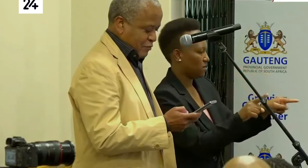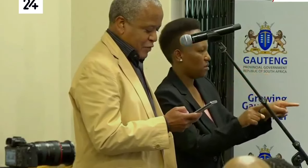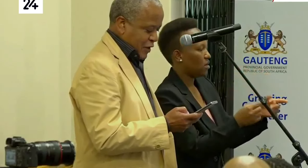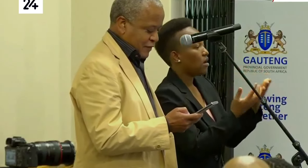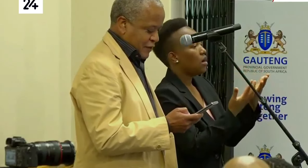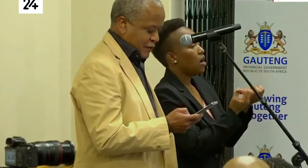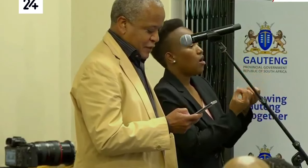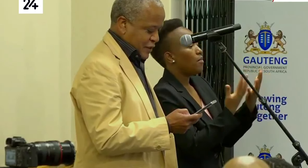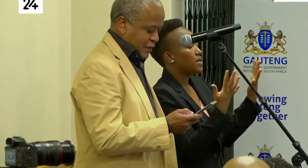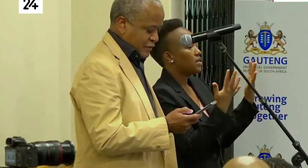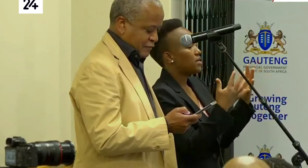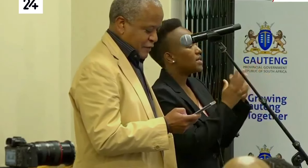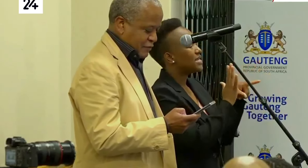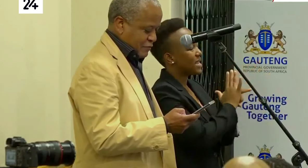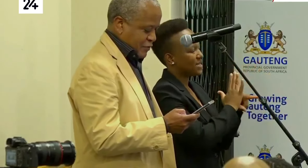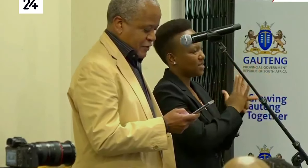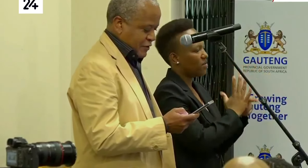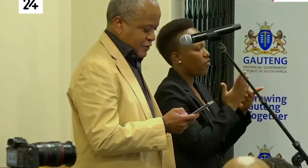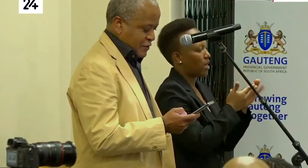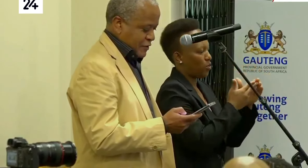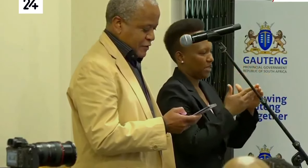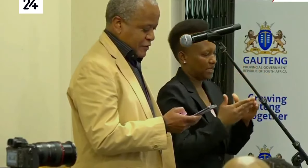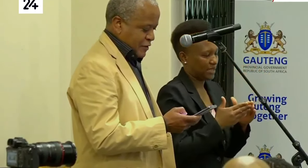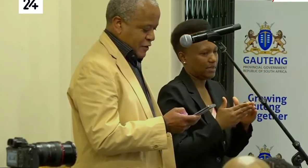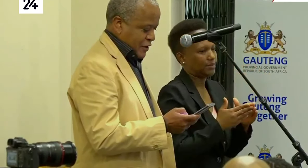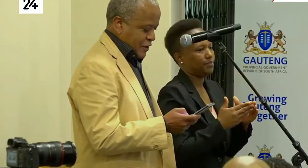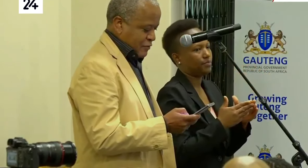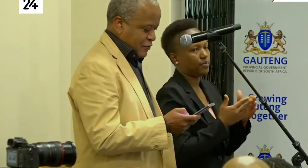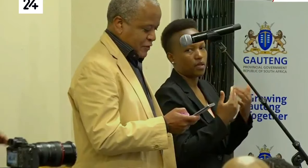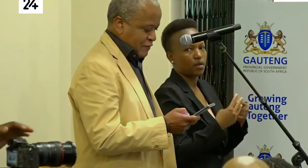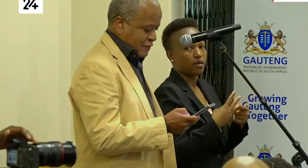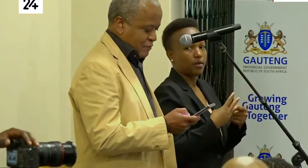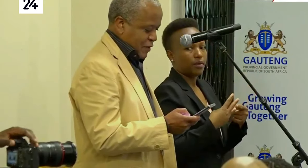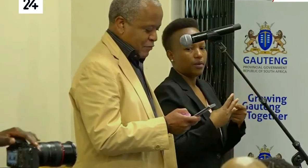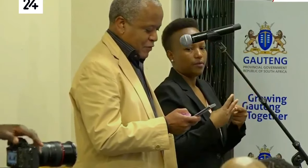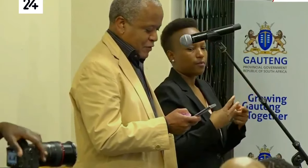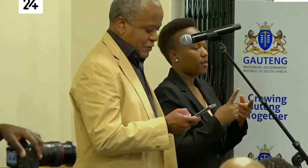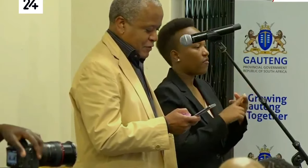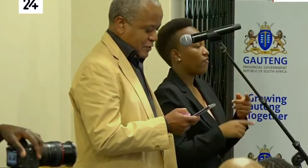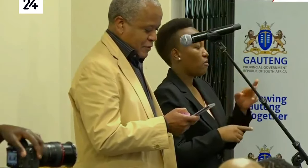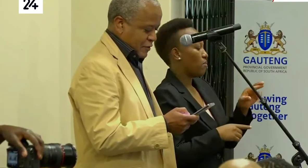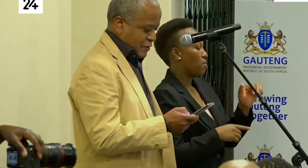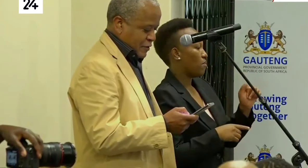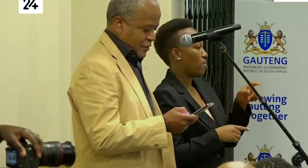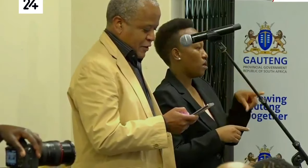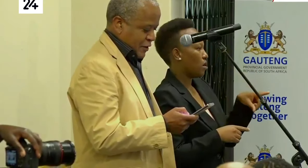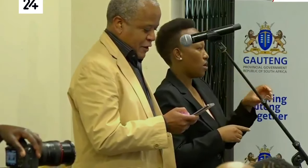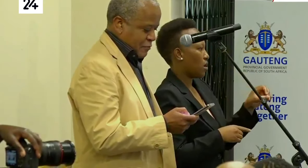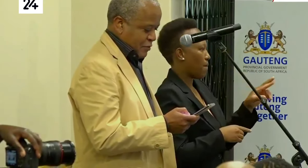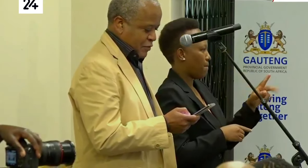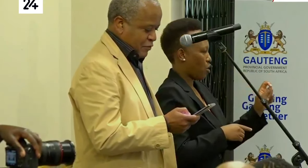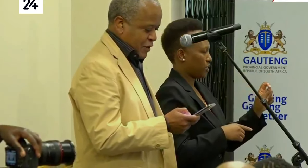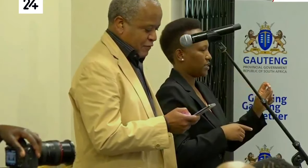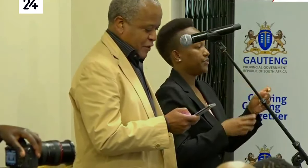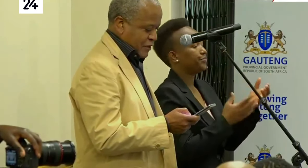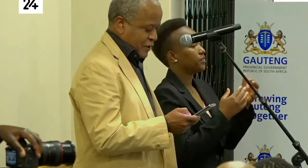many people have tested negative in communities? And then another question from Rapport. How